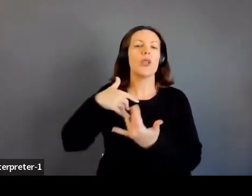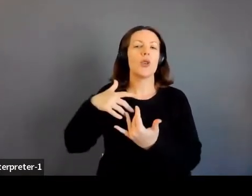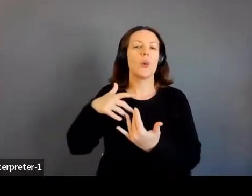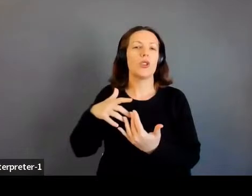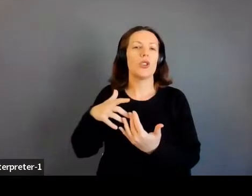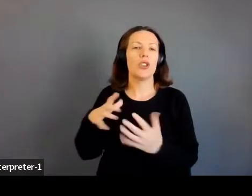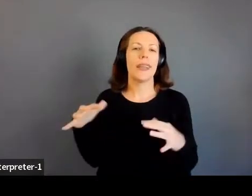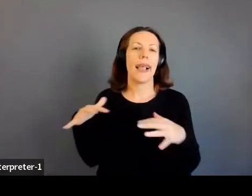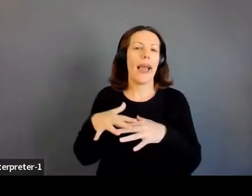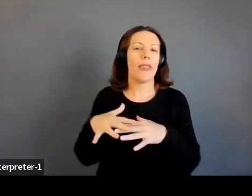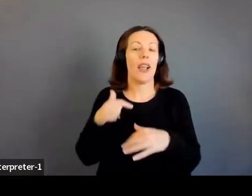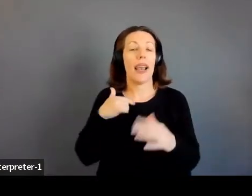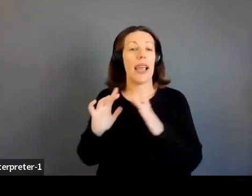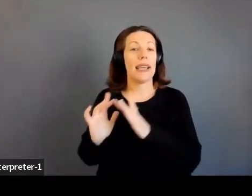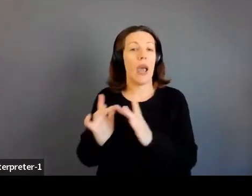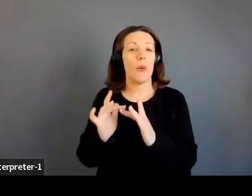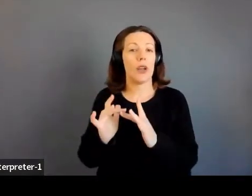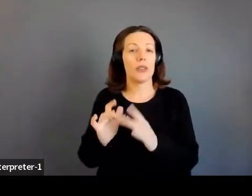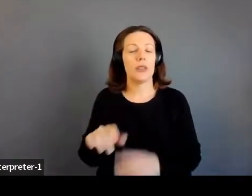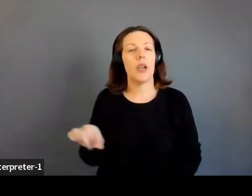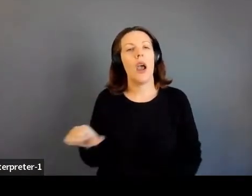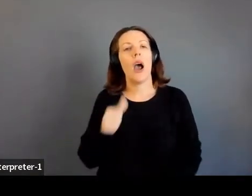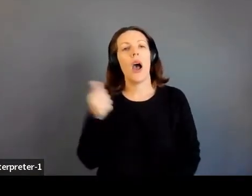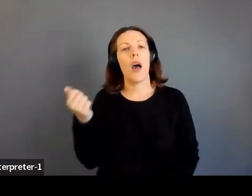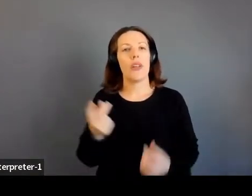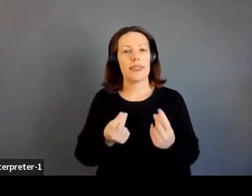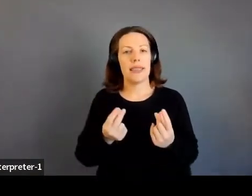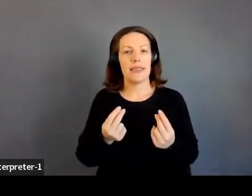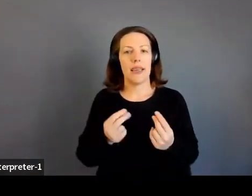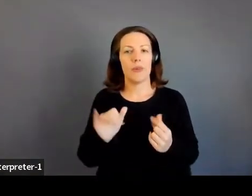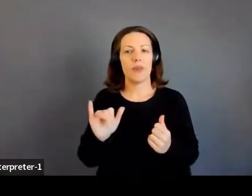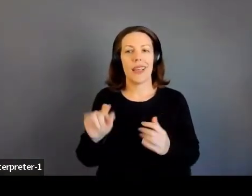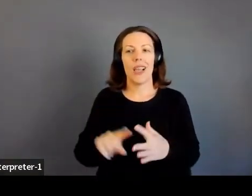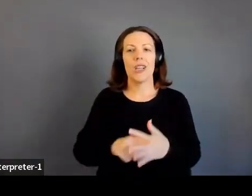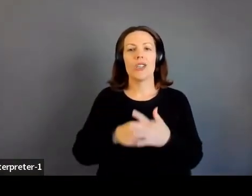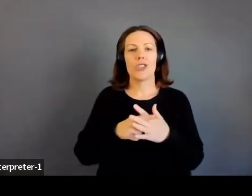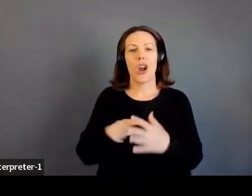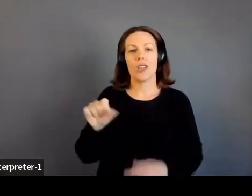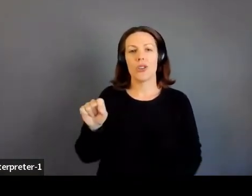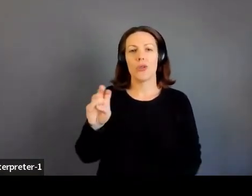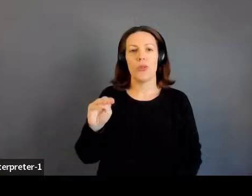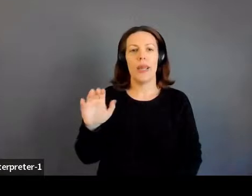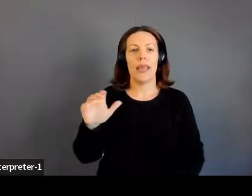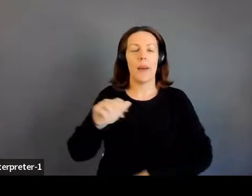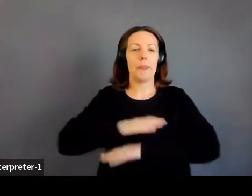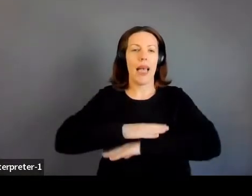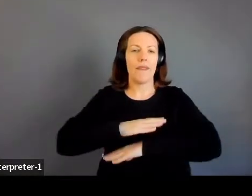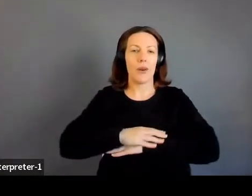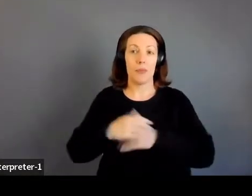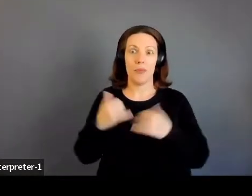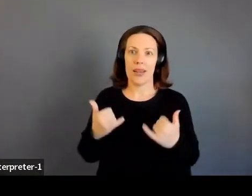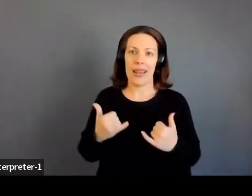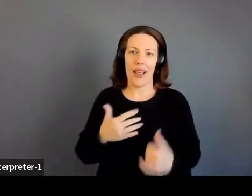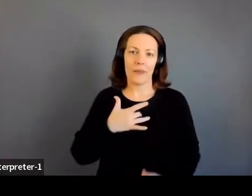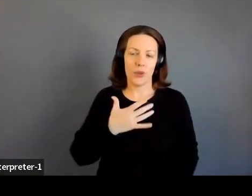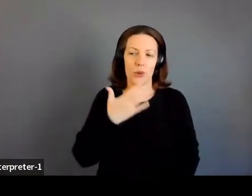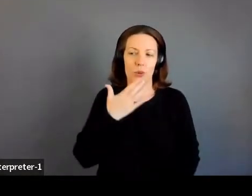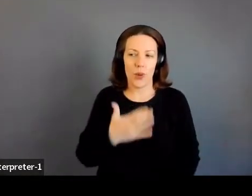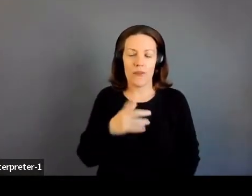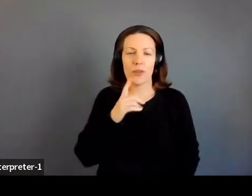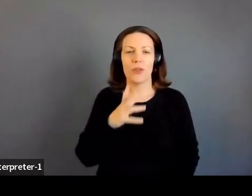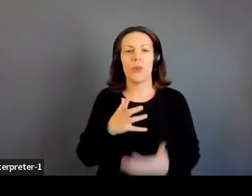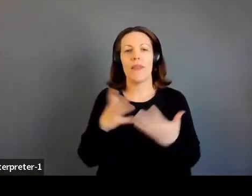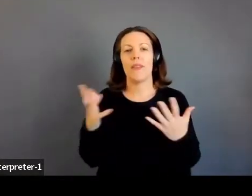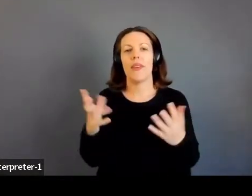networked. Other things that I did included, you know, starting a social media platform. At this point, I'm so grateful to have such an